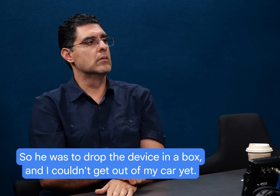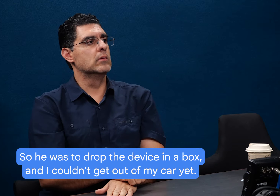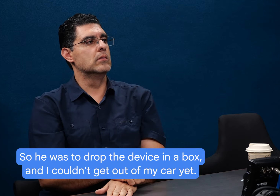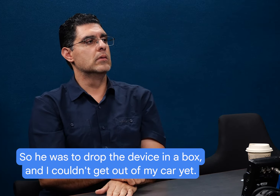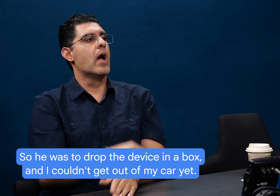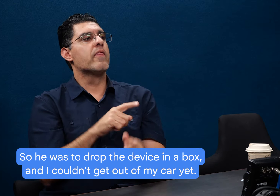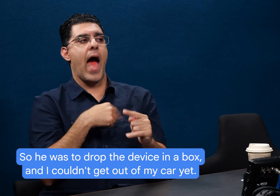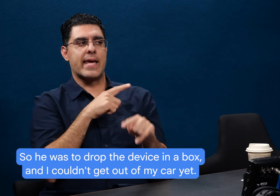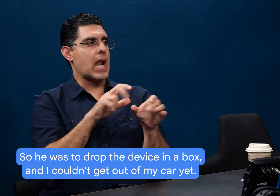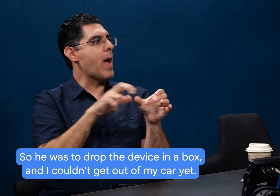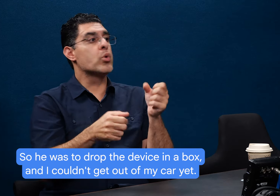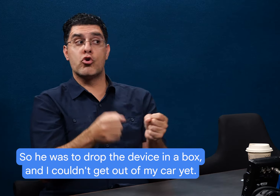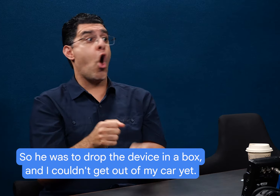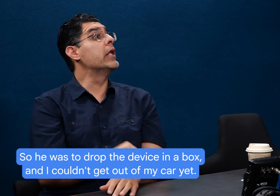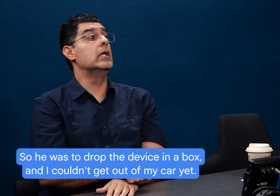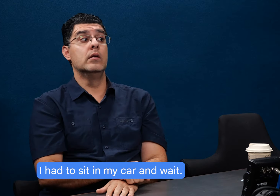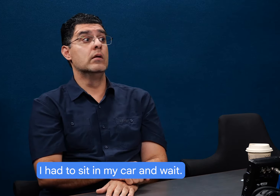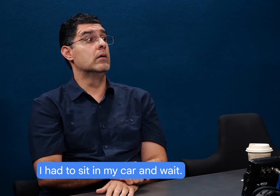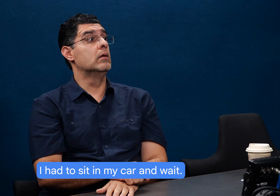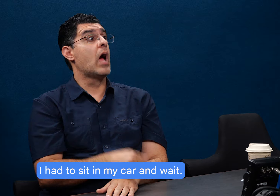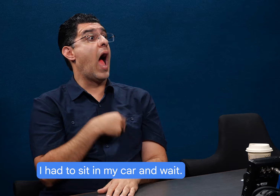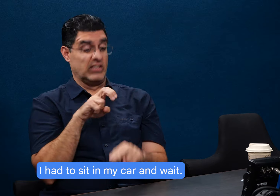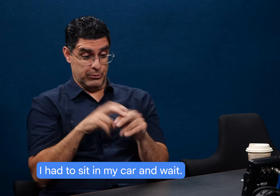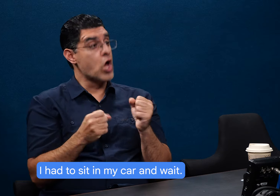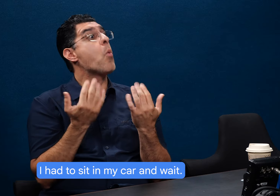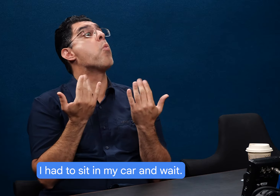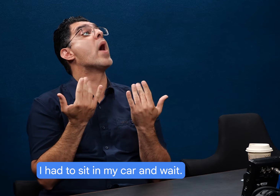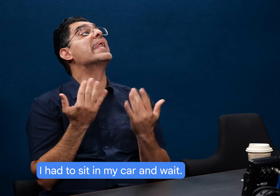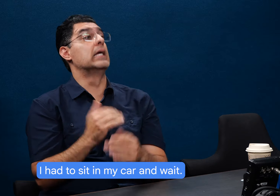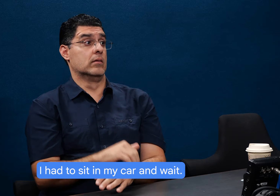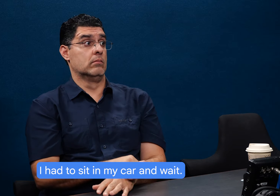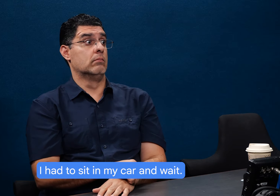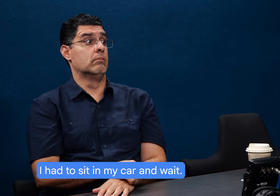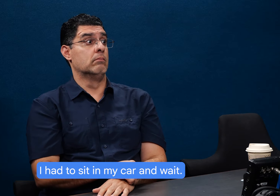box. And I couldn't get out of my car yet. I had to sit in my car and wait.